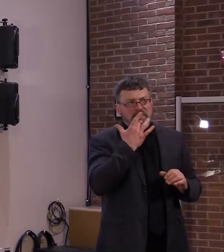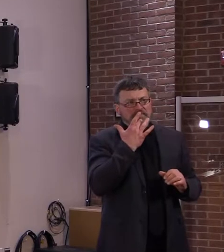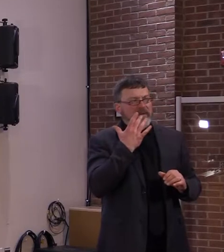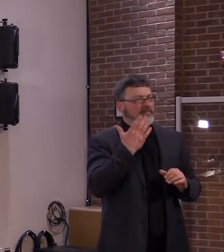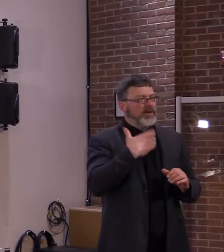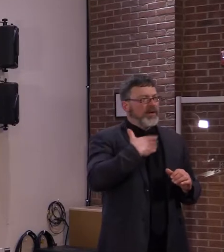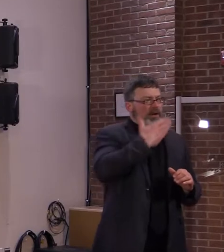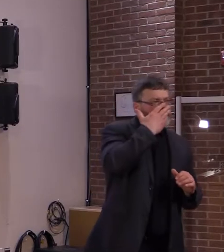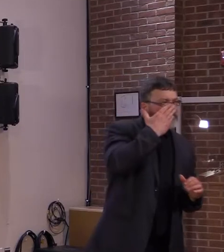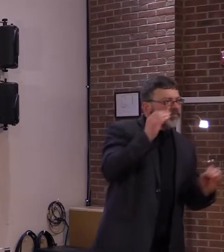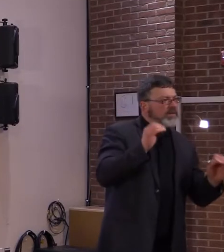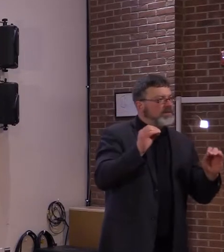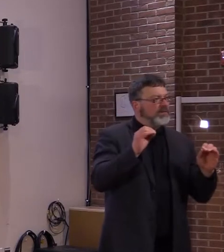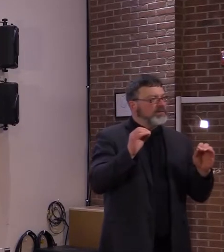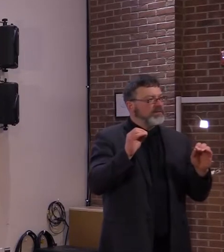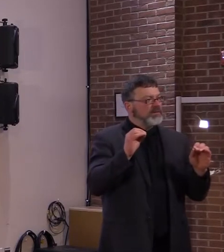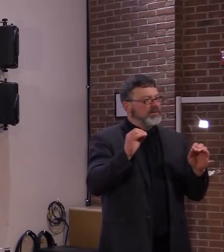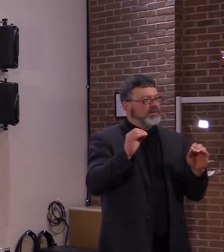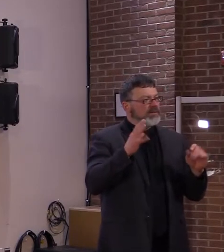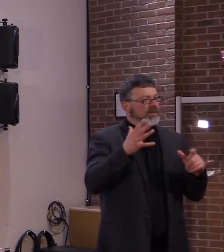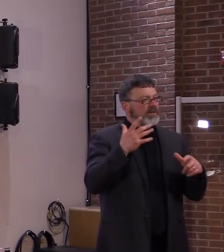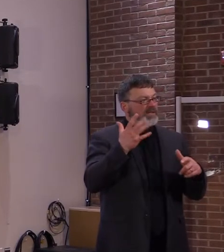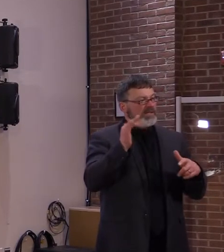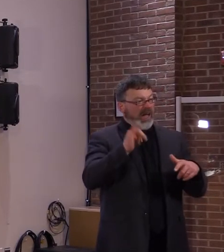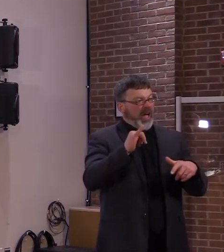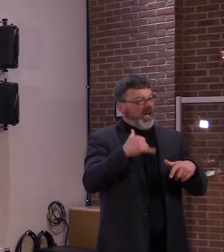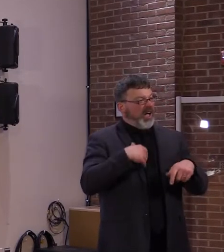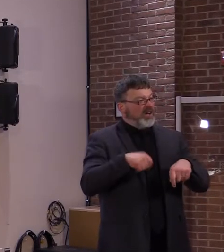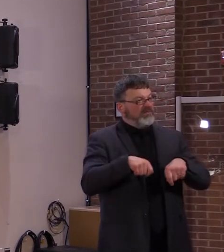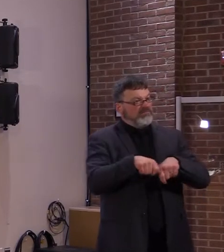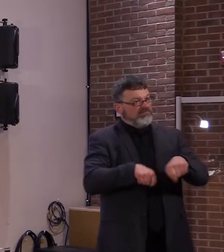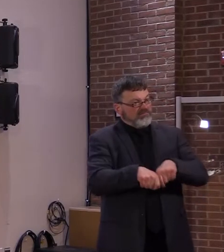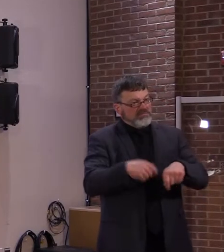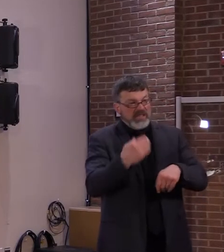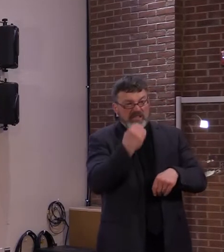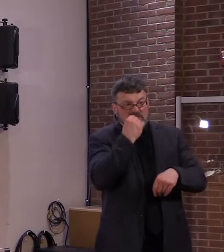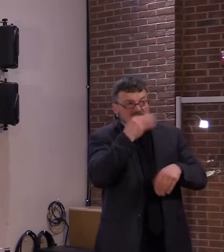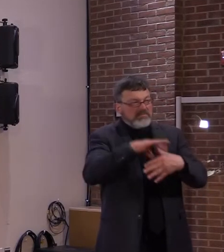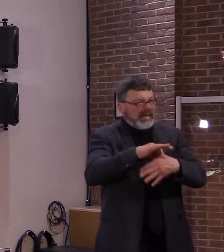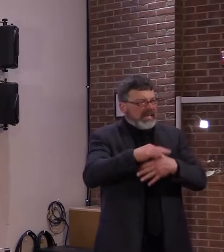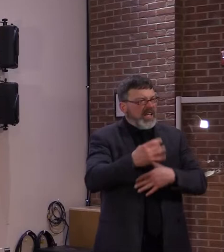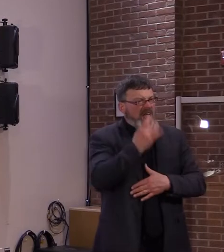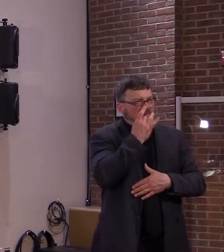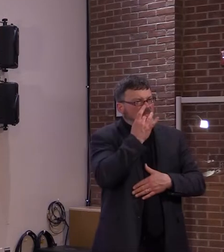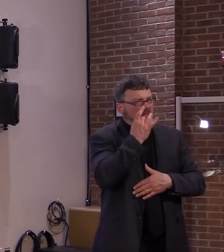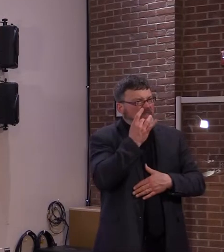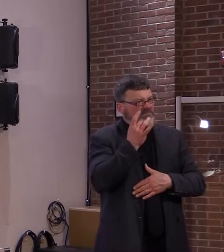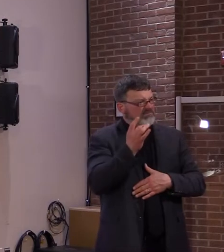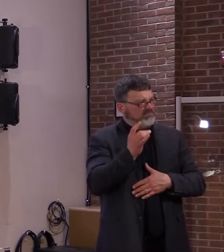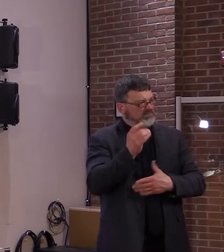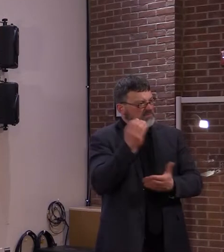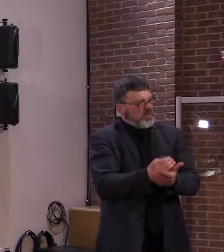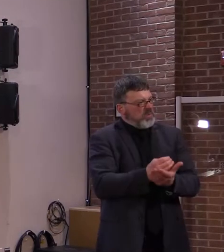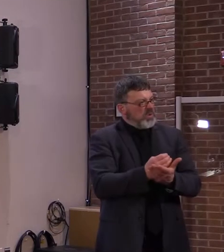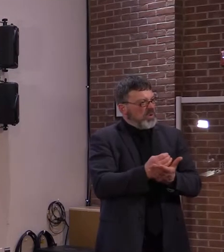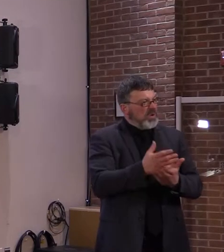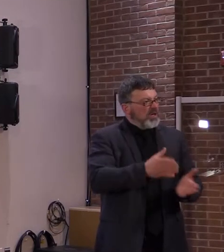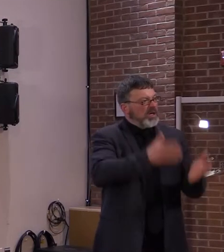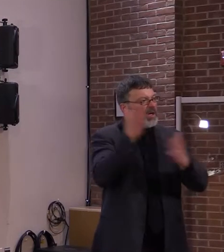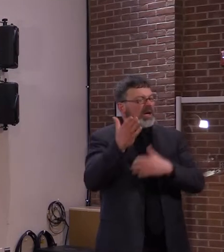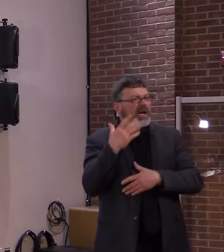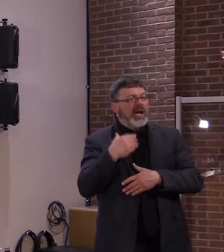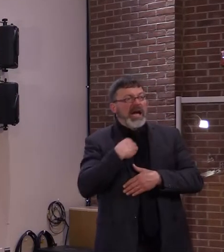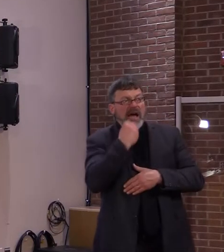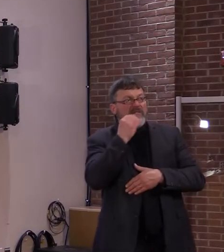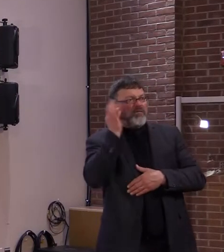perceive rotting flesh tastes like. Fruits and vegetables like compost. And most things like I'm eating the contents of an